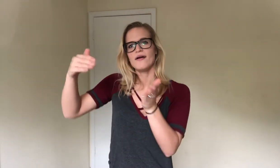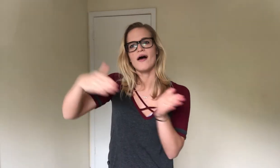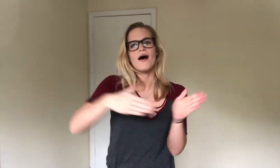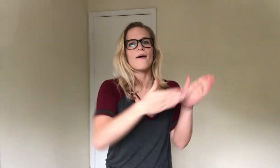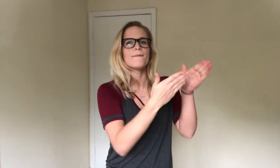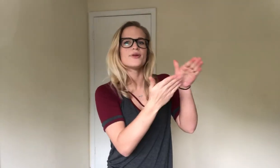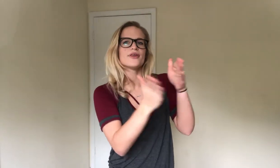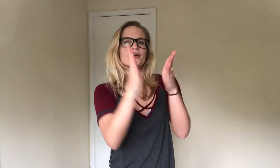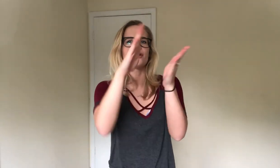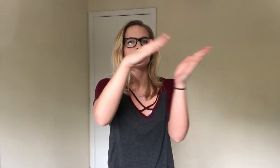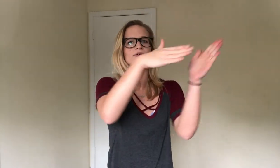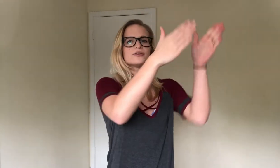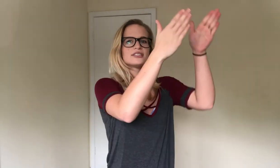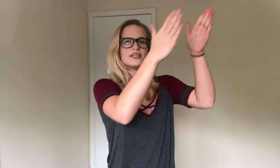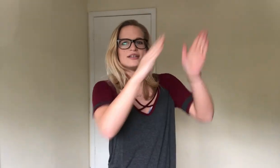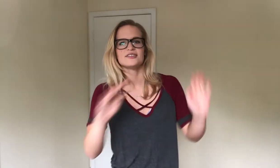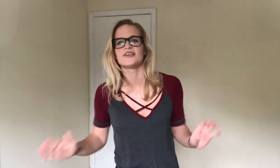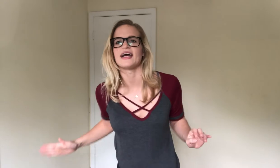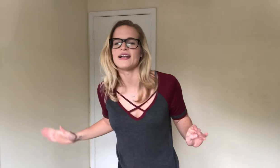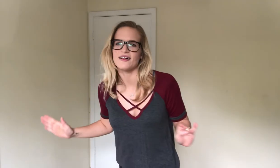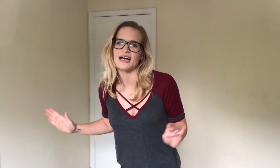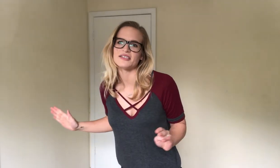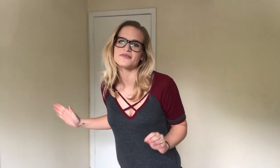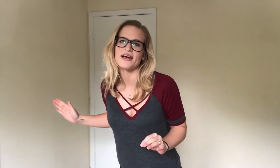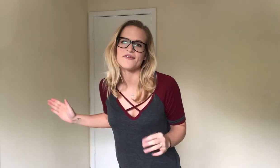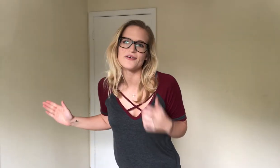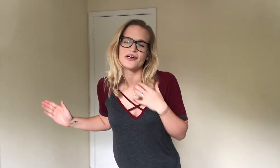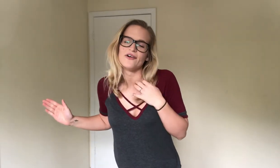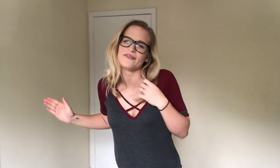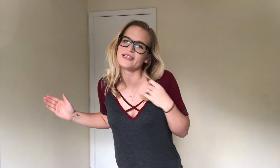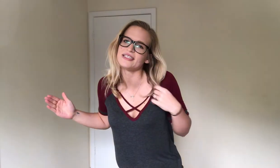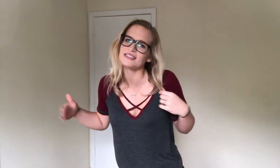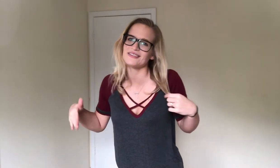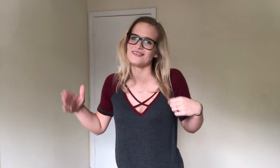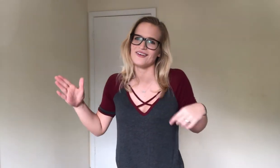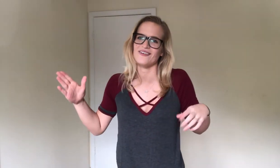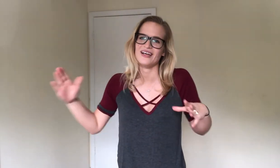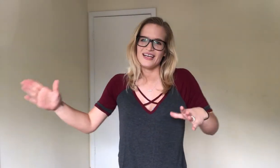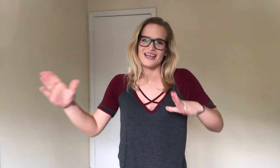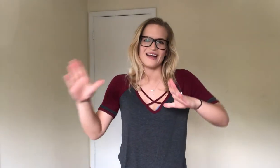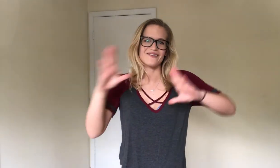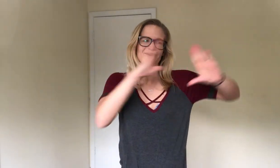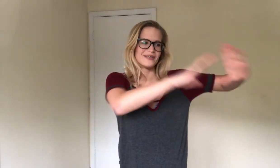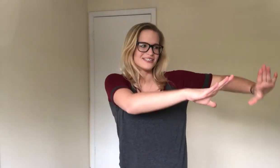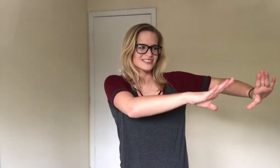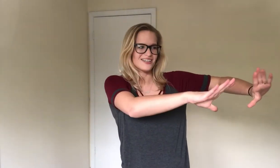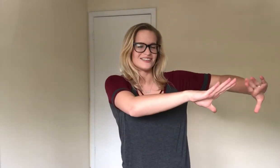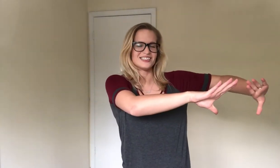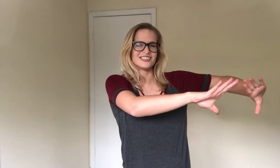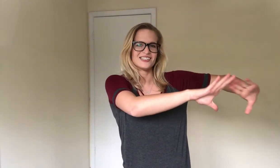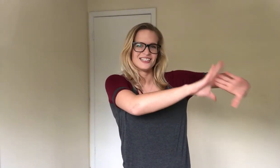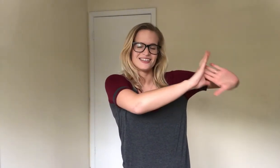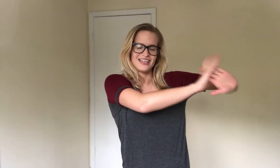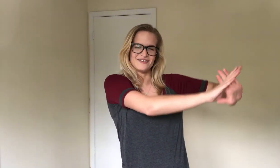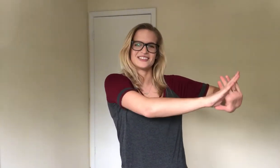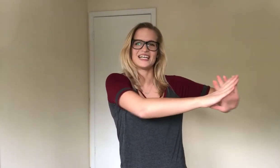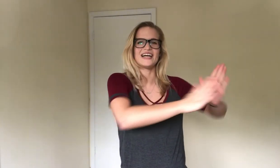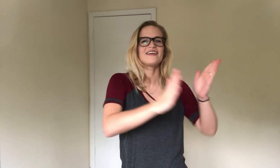Up. The coast. So I kind of classified where we're going with this. So. California's on your left side.